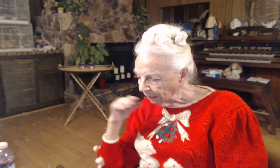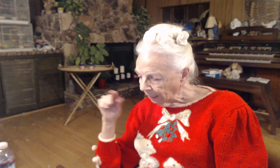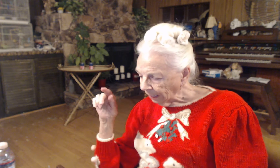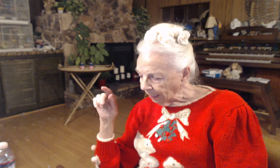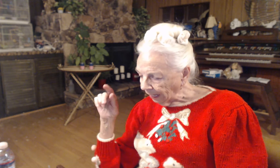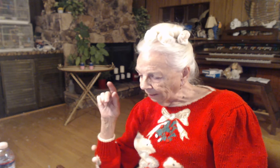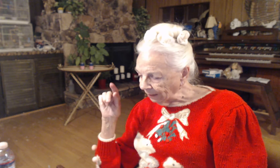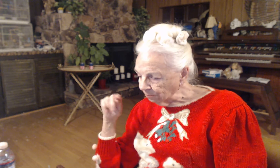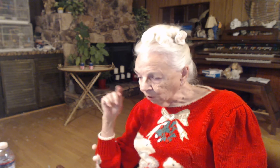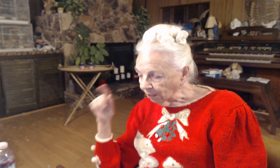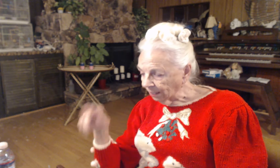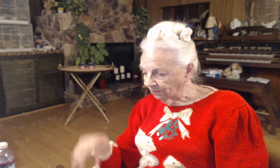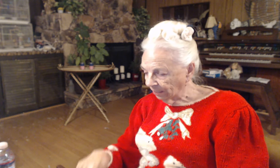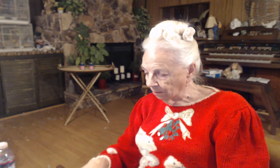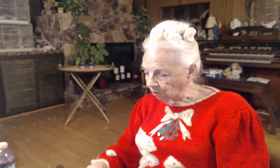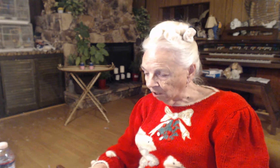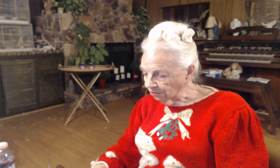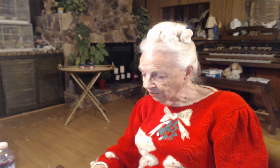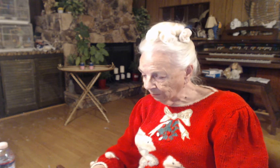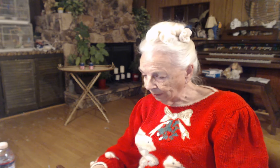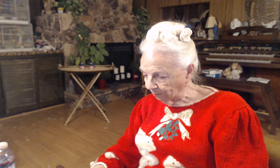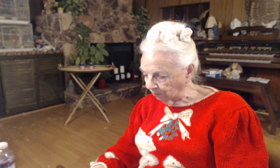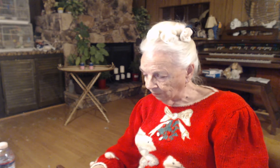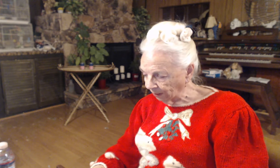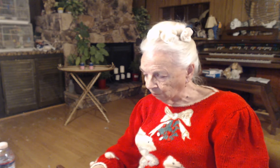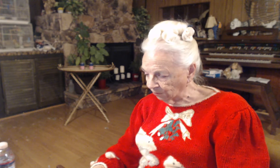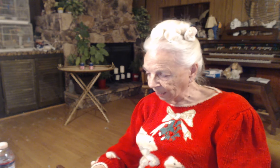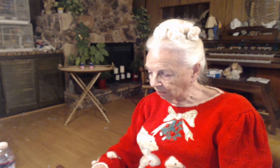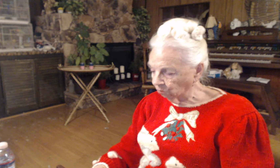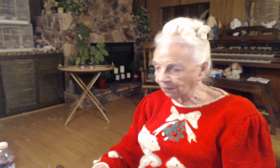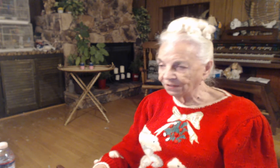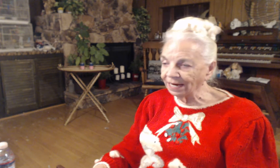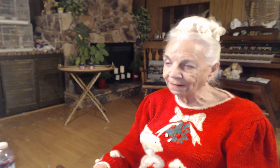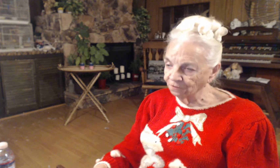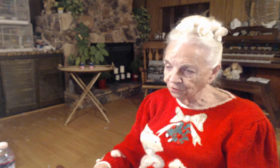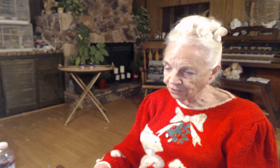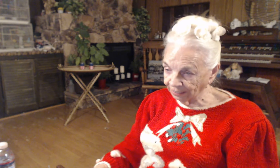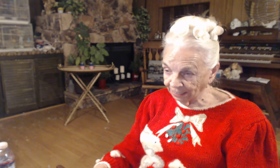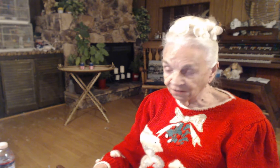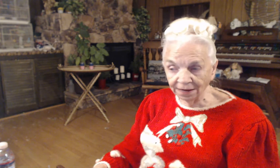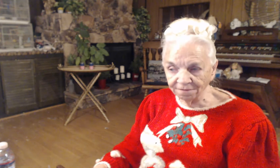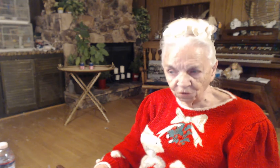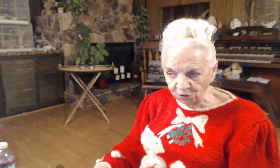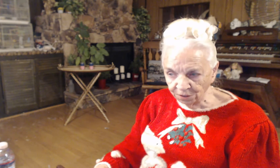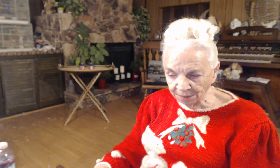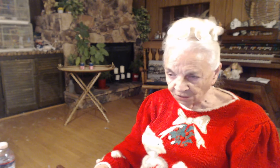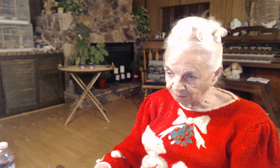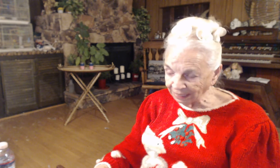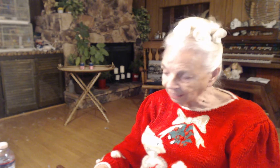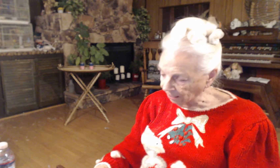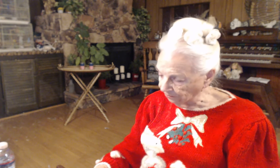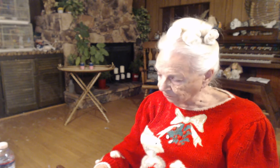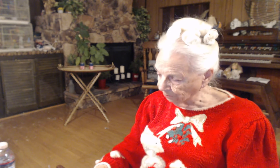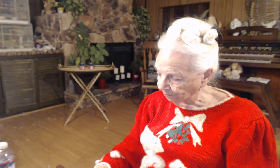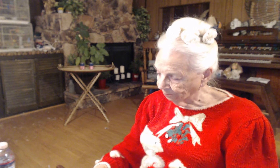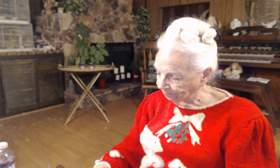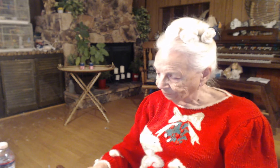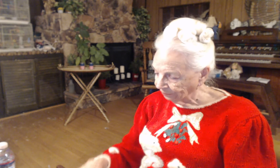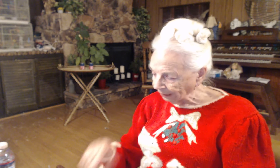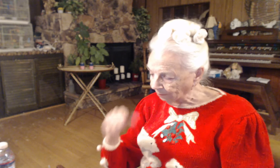And they brought unto him all sick people that were taken with divers. Divers, again, diverse means many kinds, many